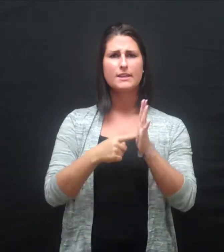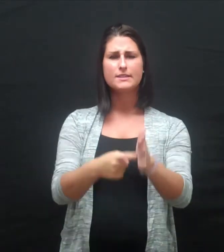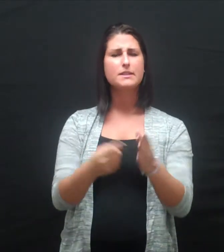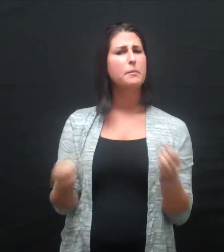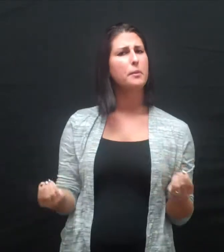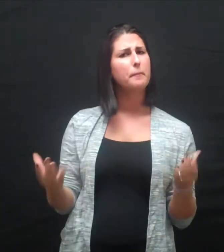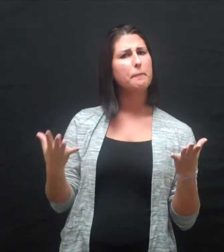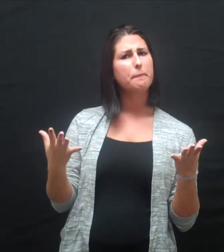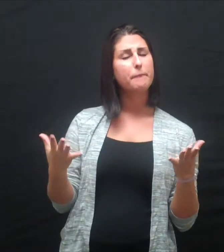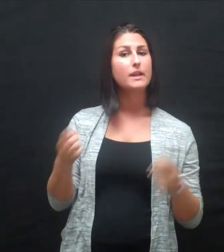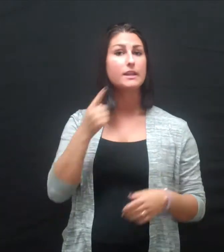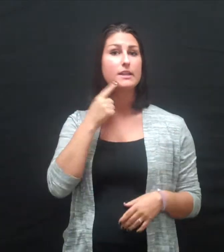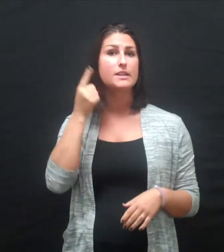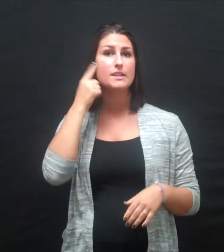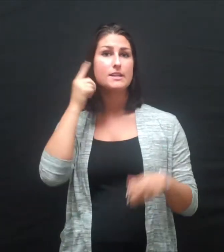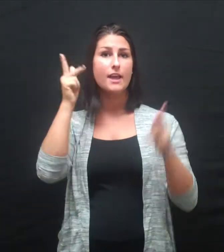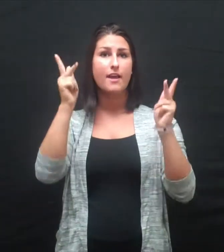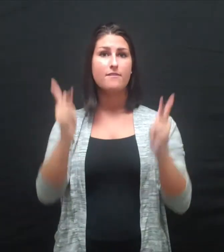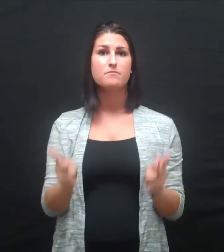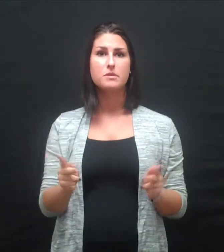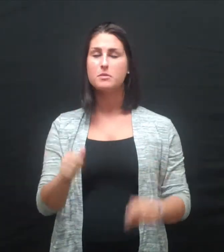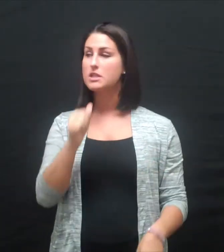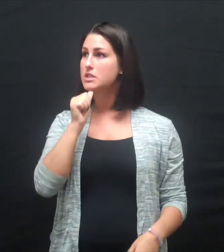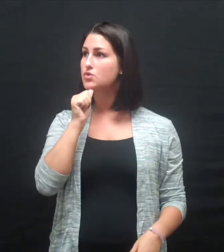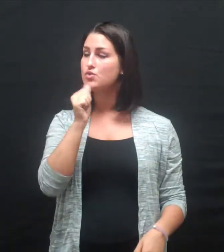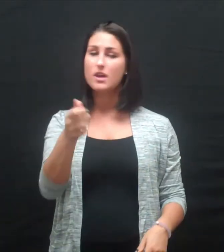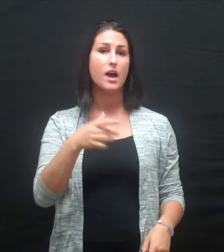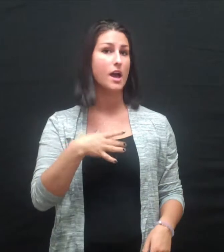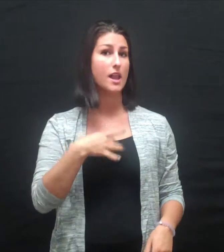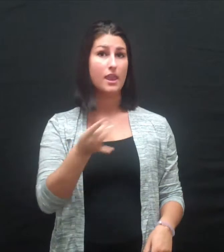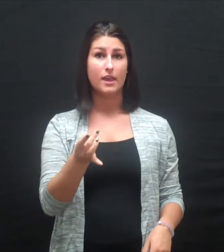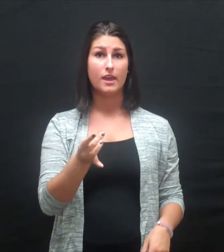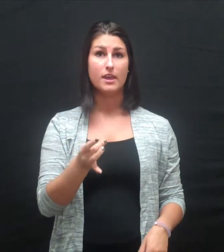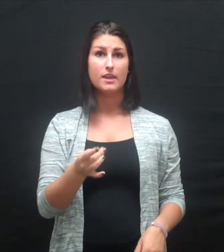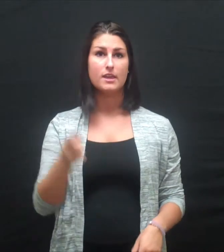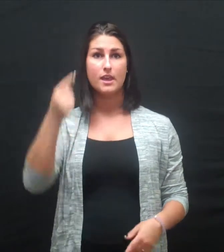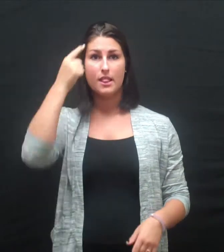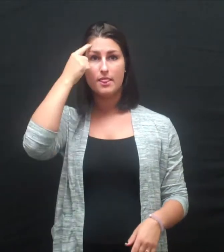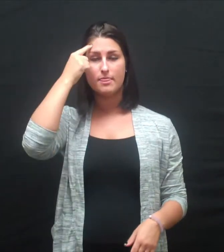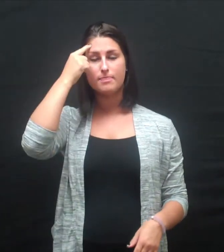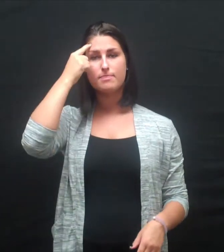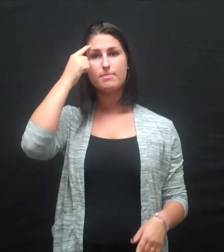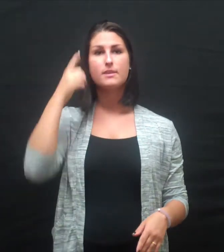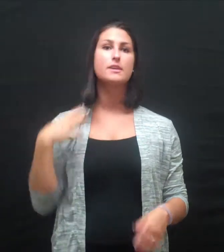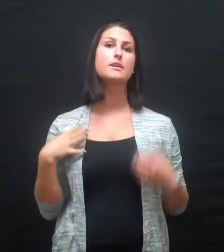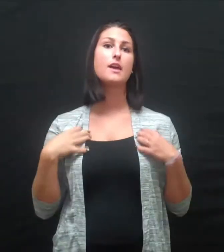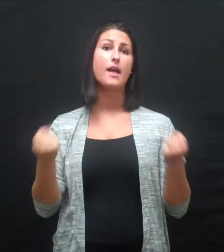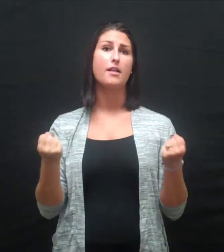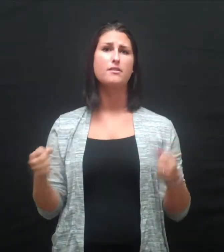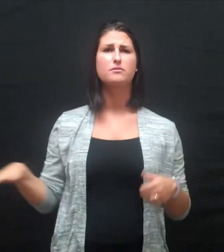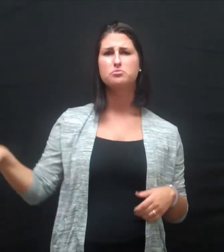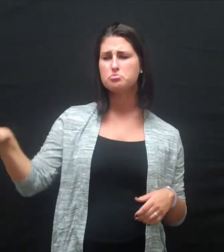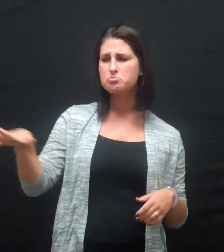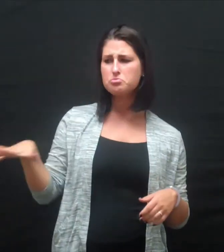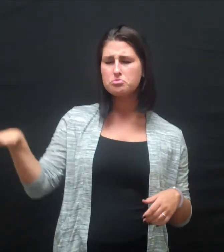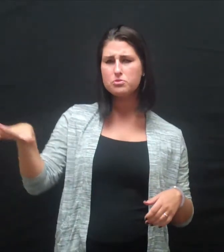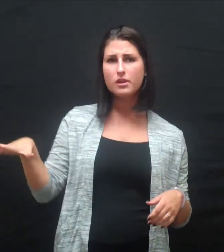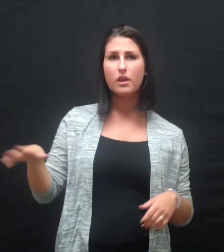For instance, many deaf individuals do not feel comfortable in a mental health setting, as they do not trust an